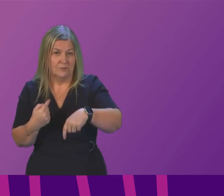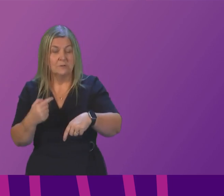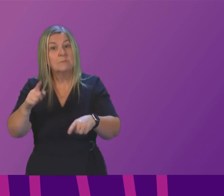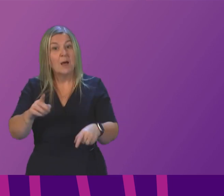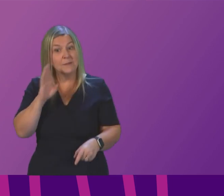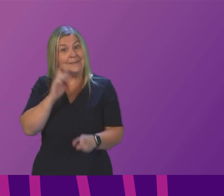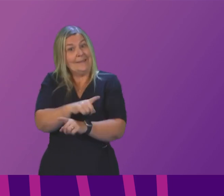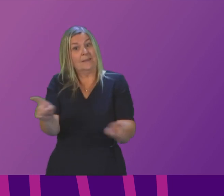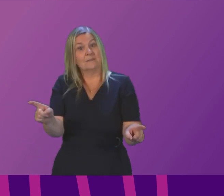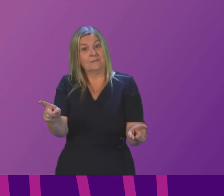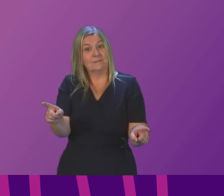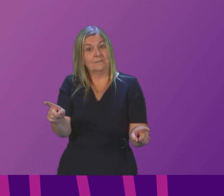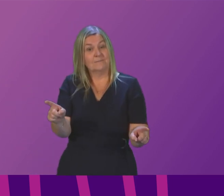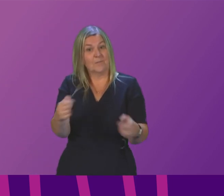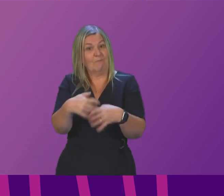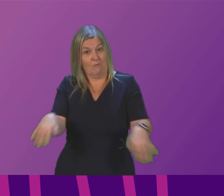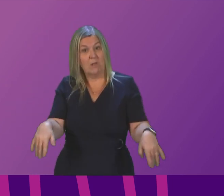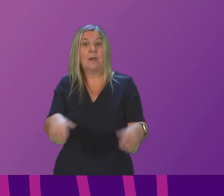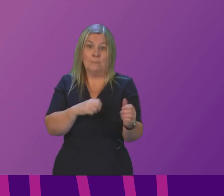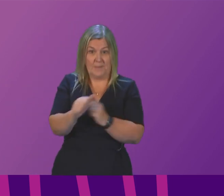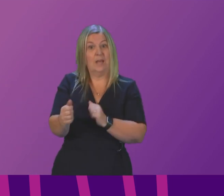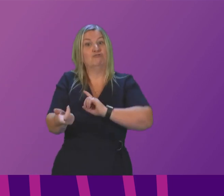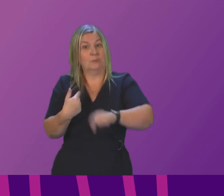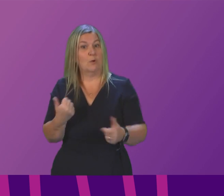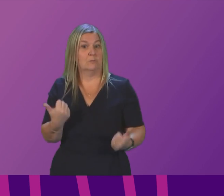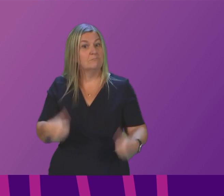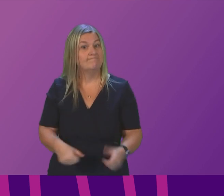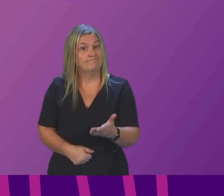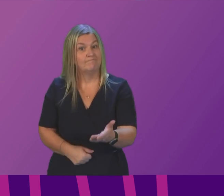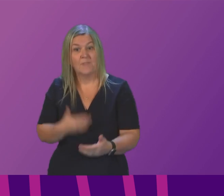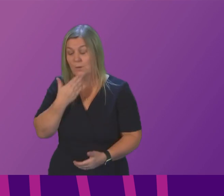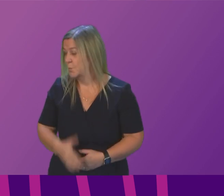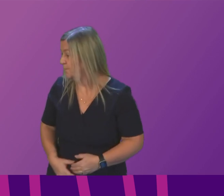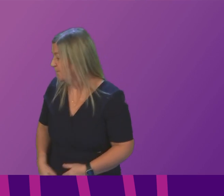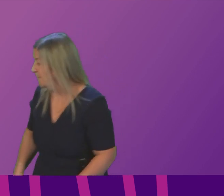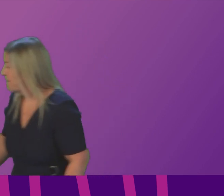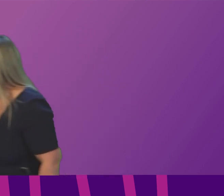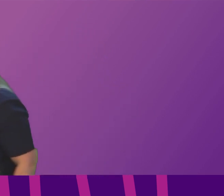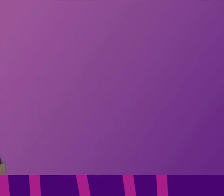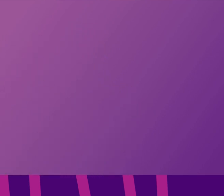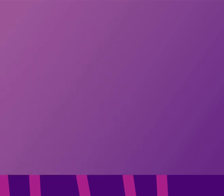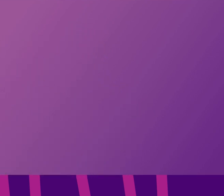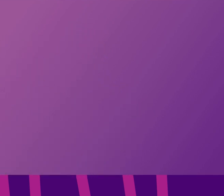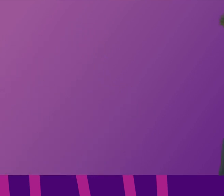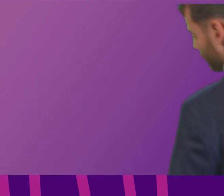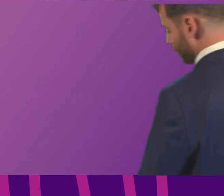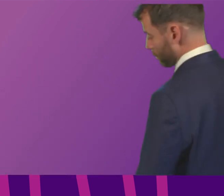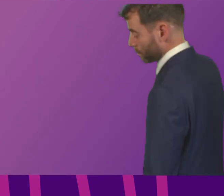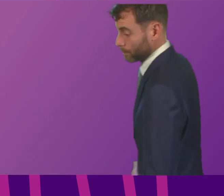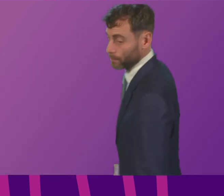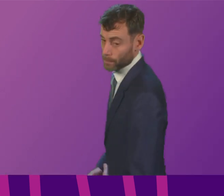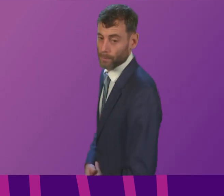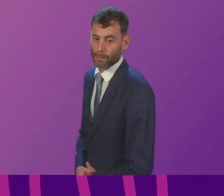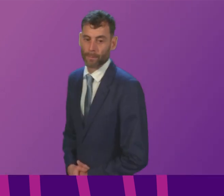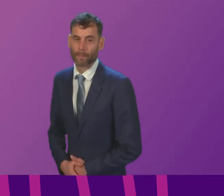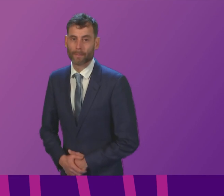are listening to those on the front line in coming up with the best and the right solutions thank so much because Nicola Sturgeon's restaurant